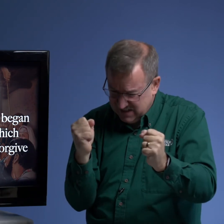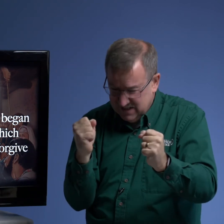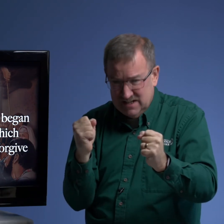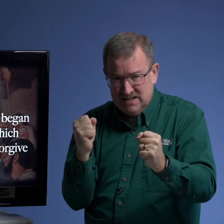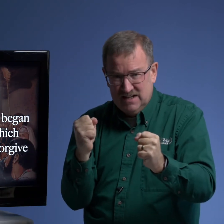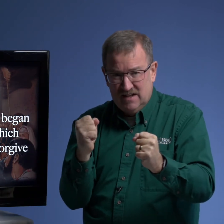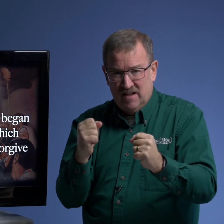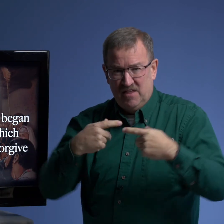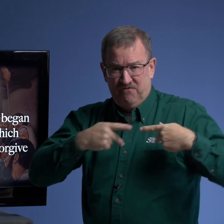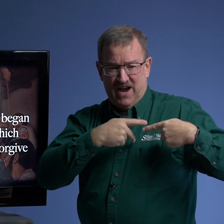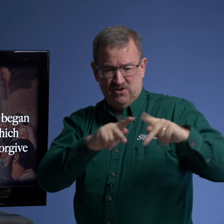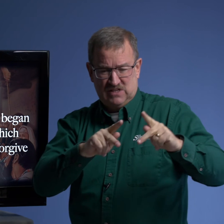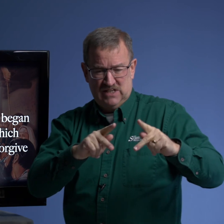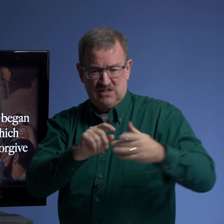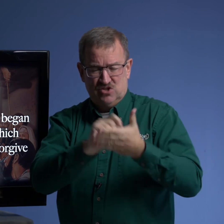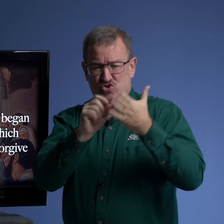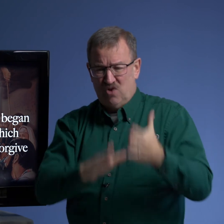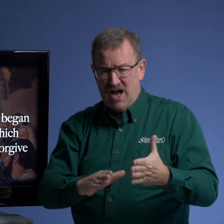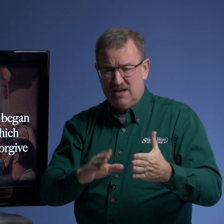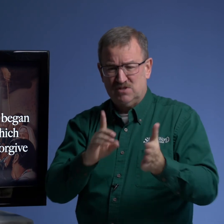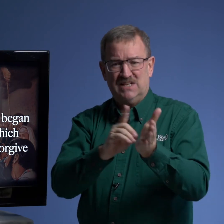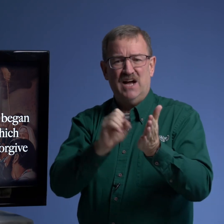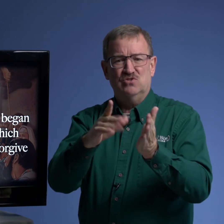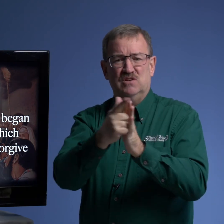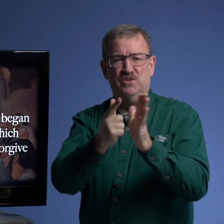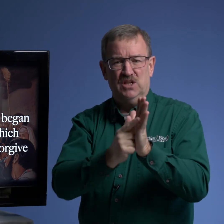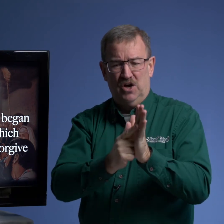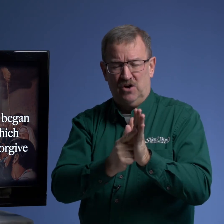the pharisees the pharisees pharisees scribes the doctors of the law